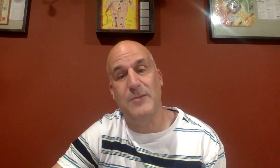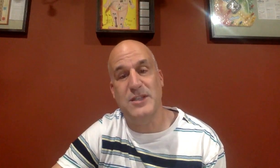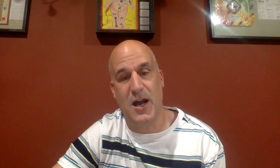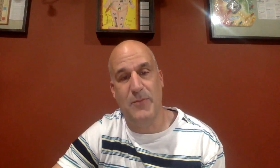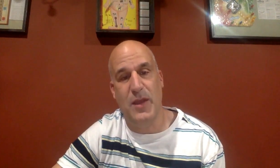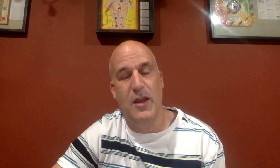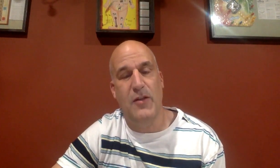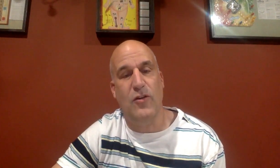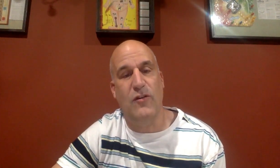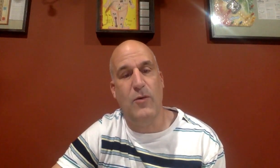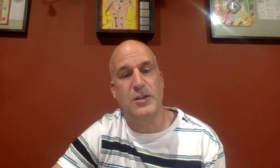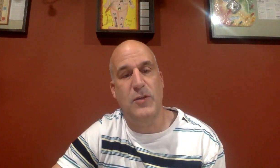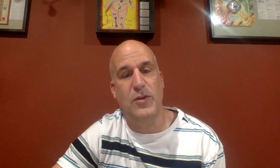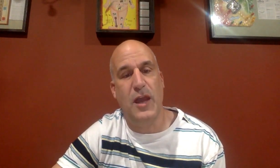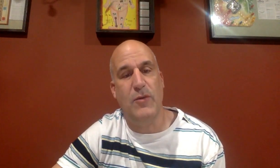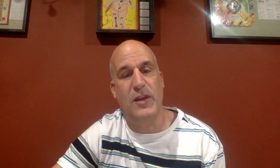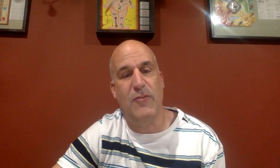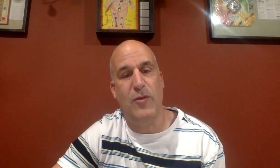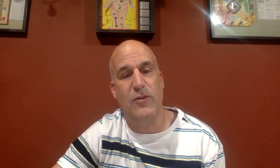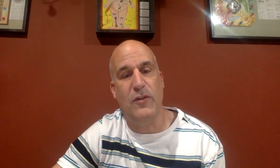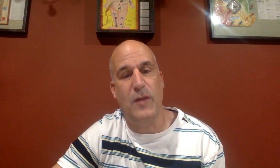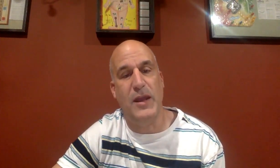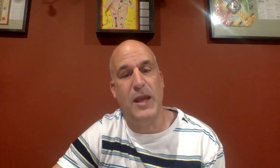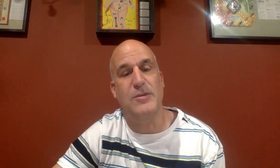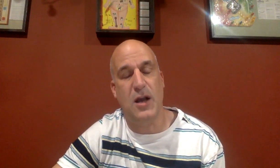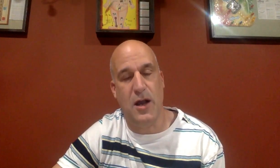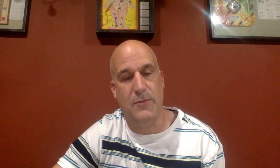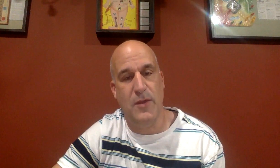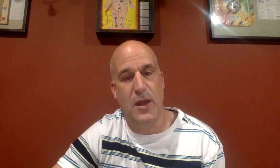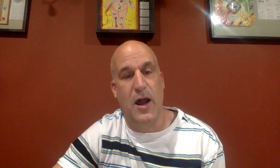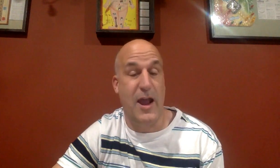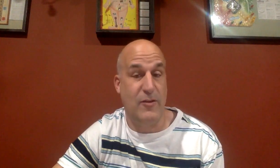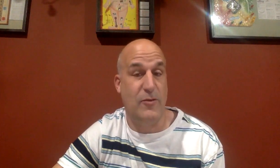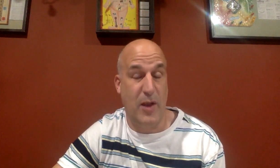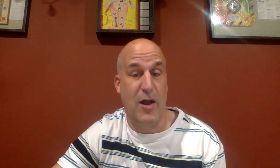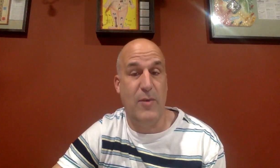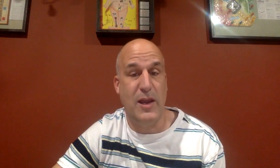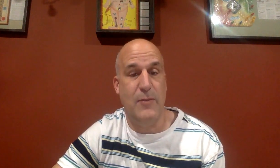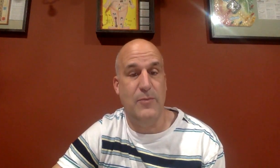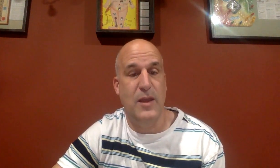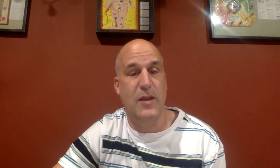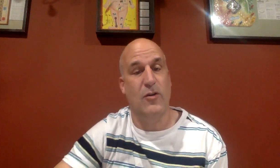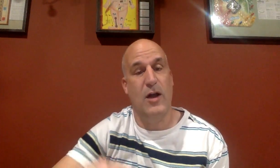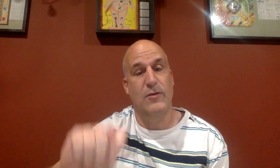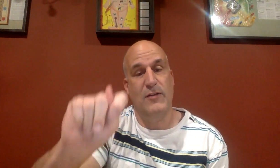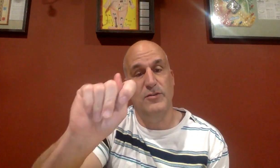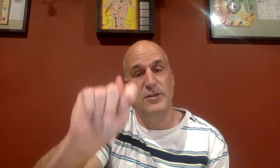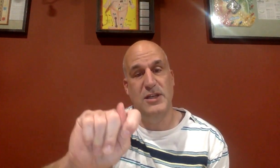is Todd. And so if I want to communicate with a deaf person that my name is Todd, I have to spell out my name. And so I would have to do T,